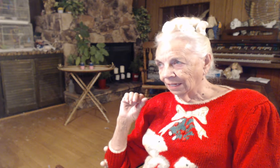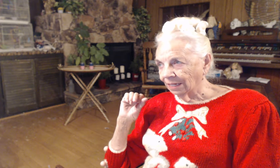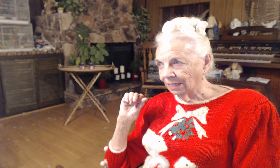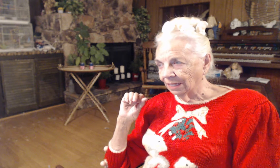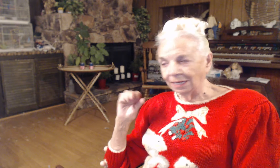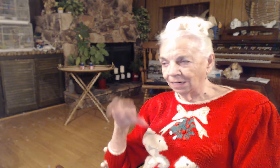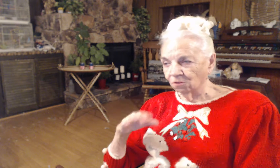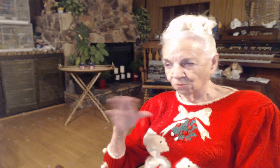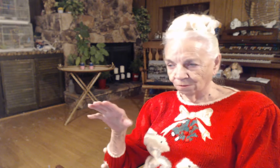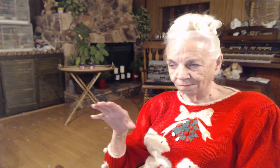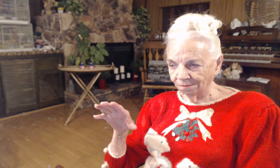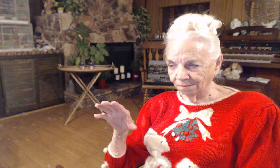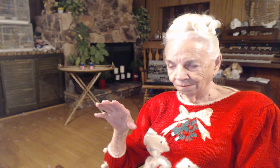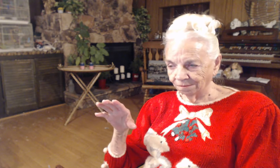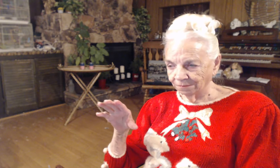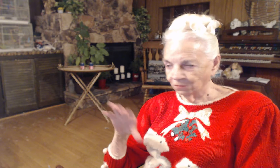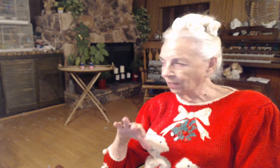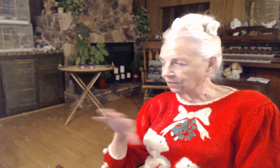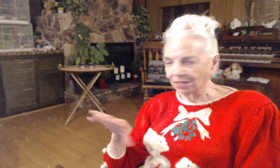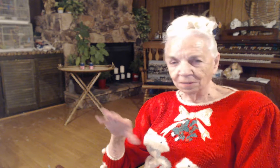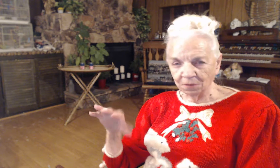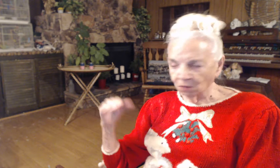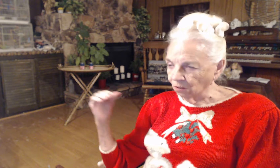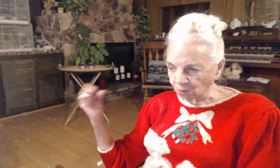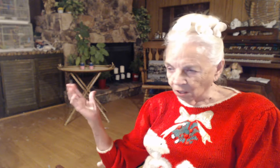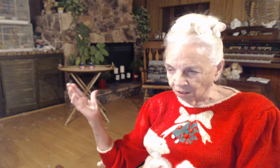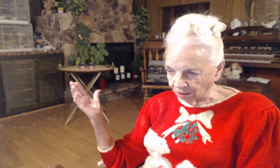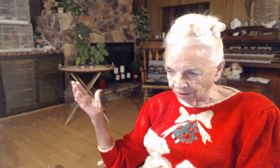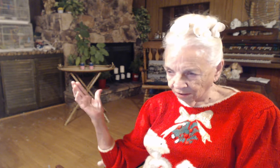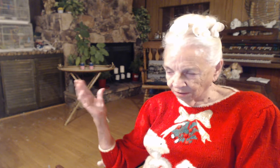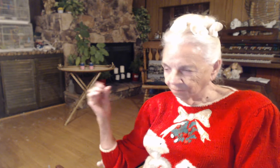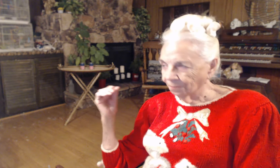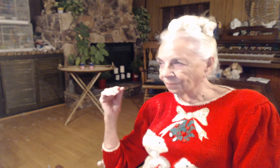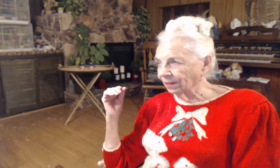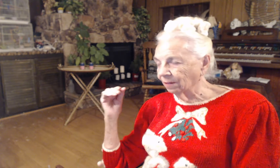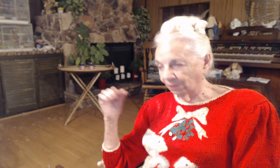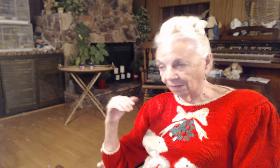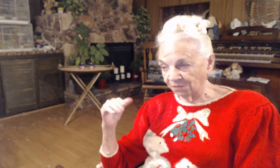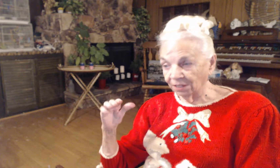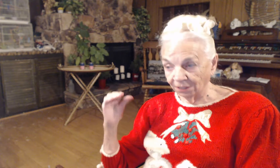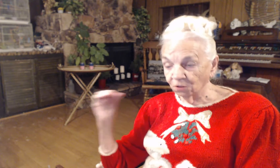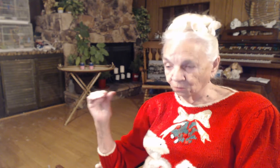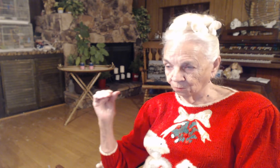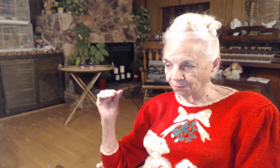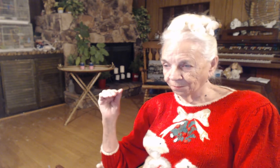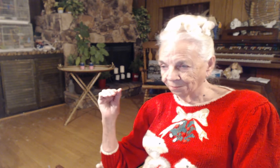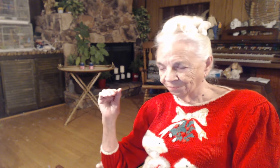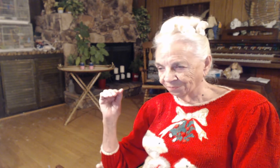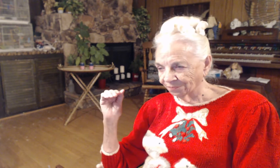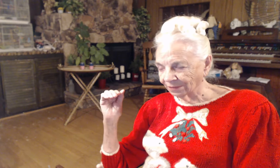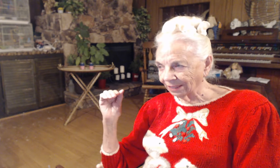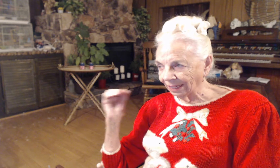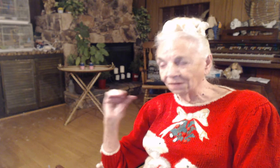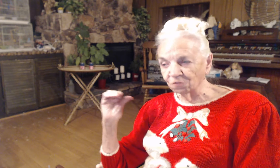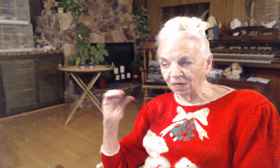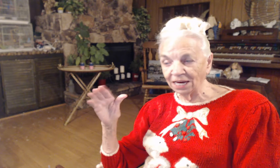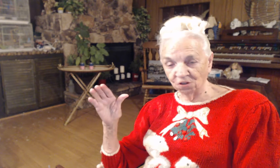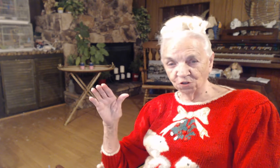And I don't try to tell them they're all wrong, but I'm telling you, every angel that